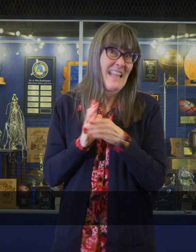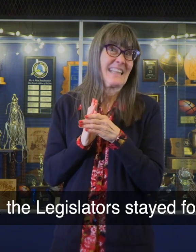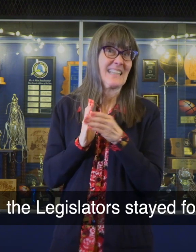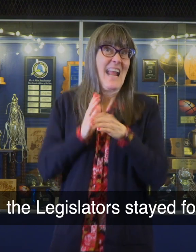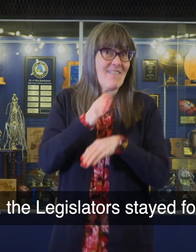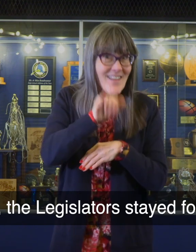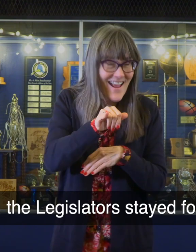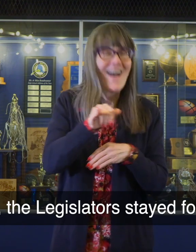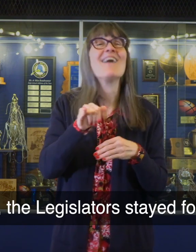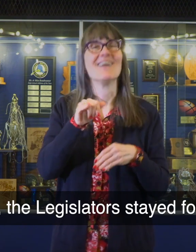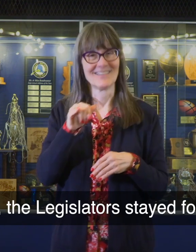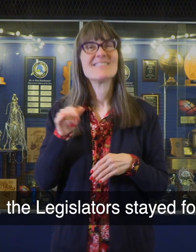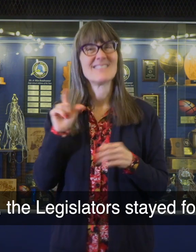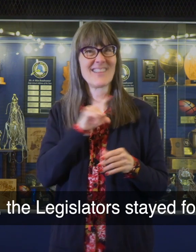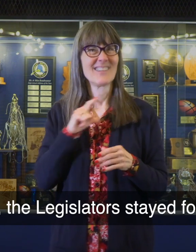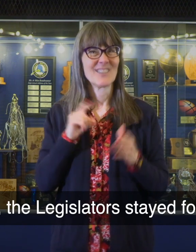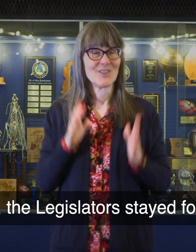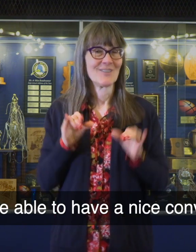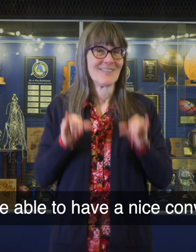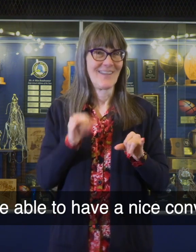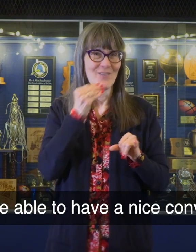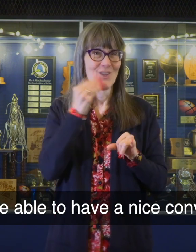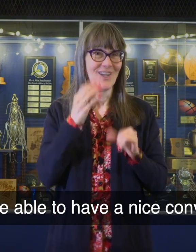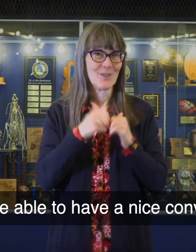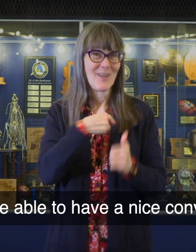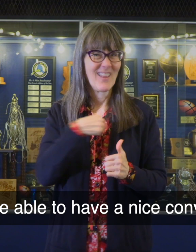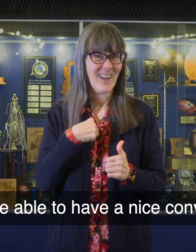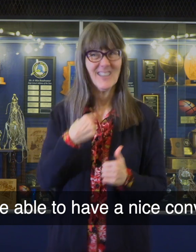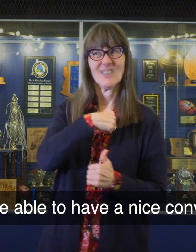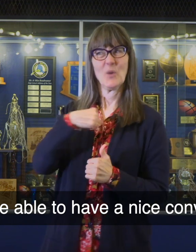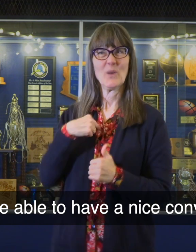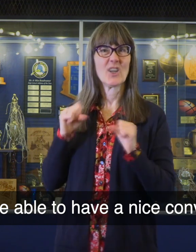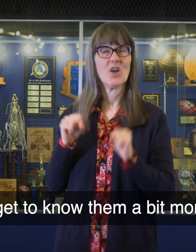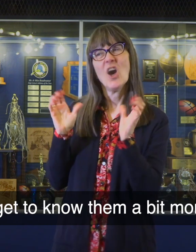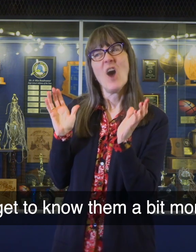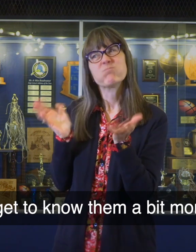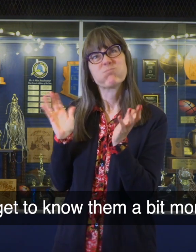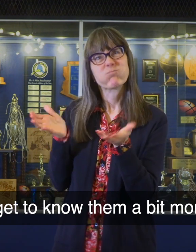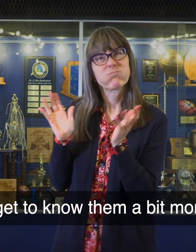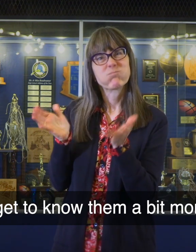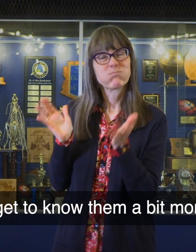After that, the legislators stayed for lunch with us and we were able to have a nice conversation and get to know them a bit more.